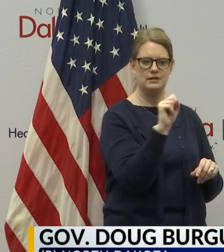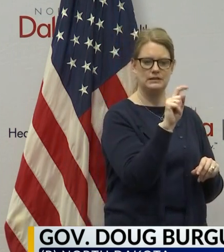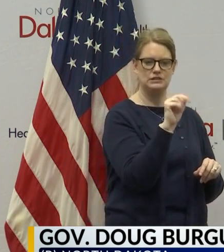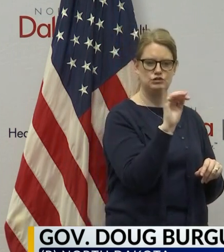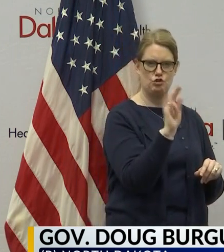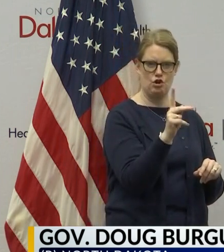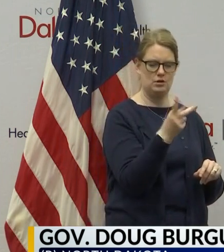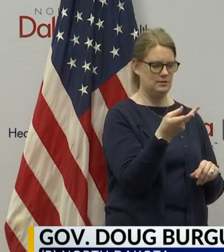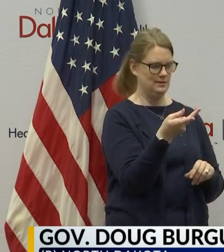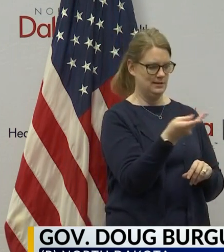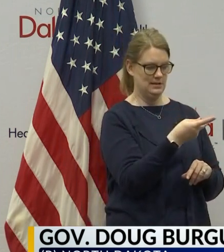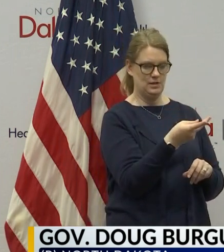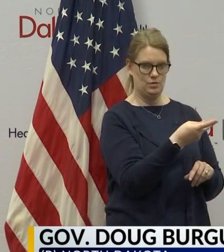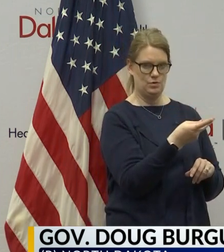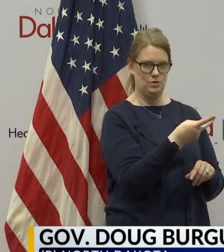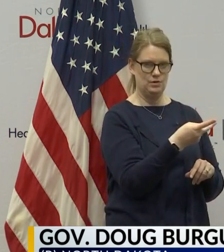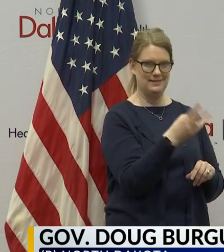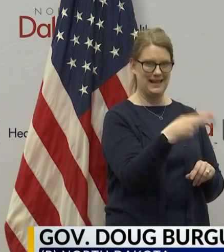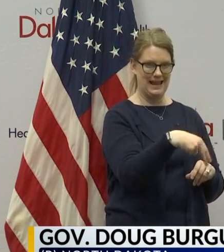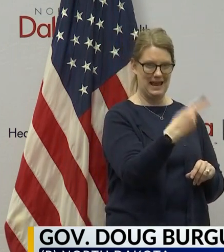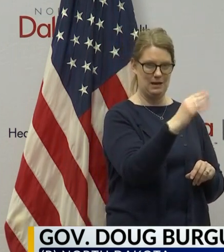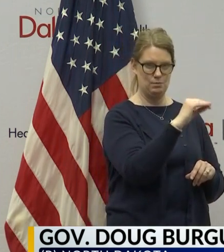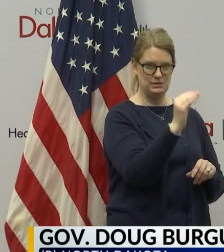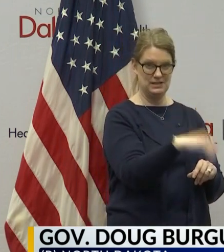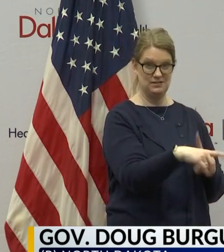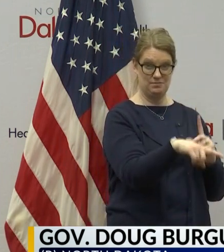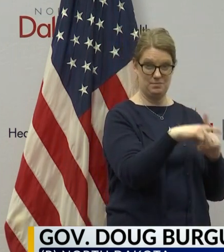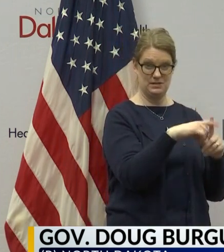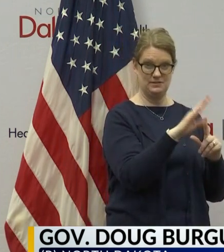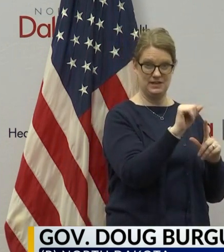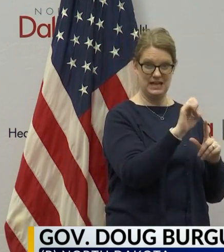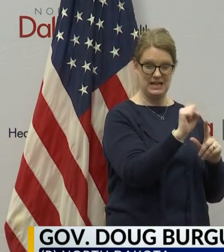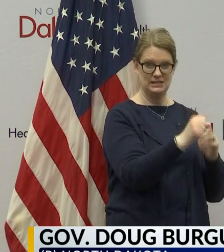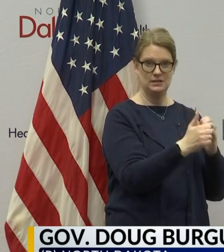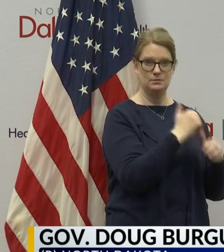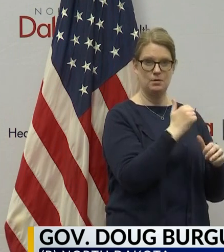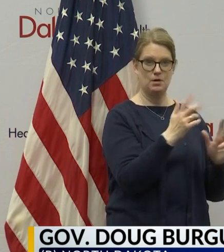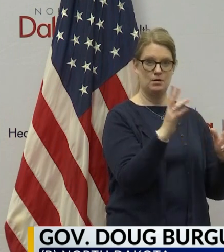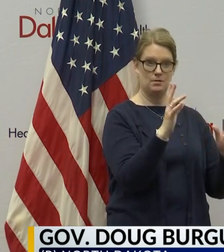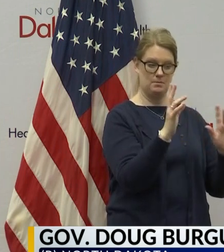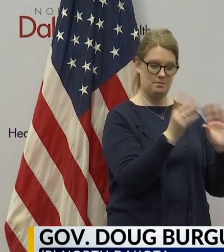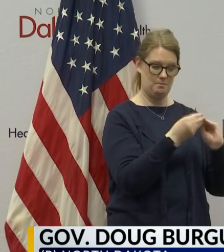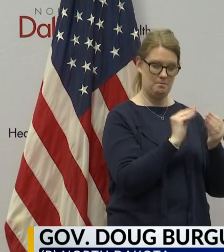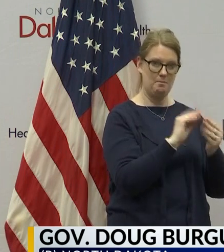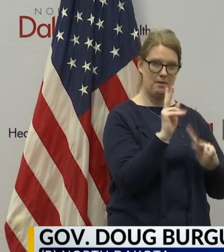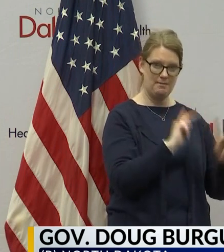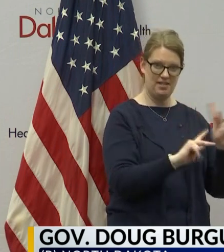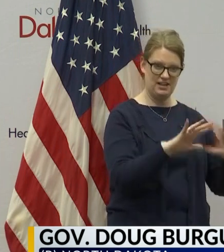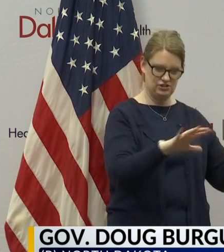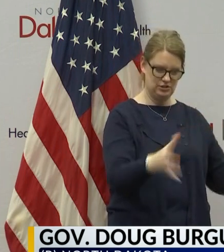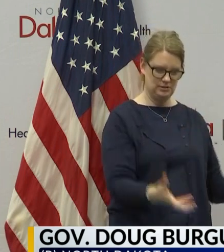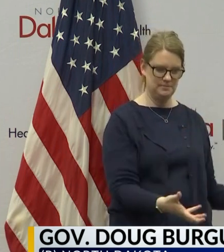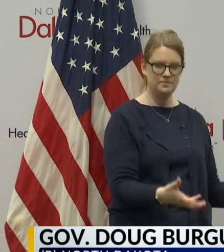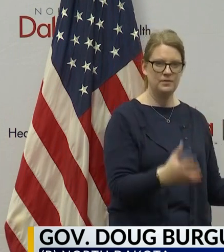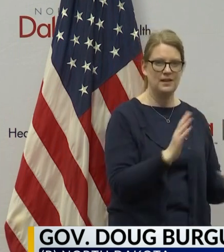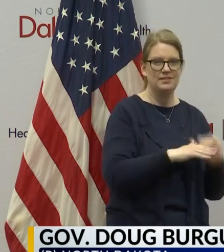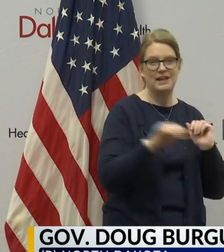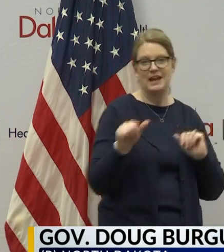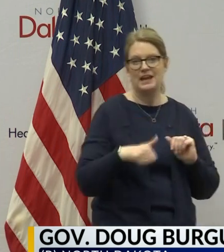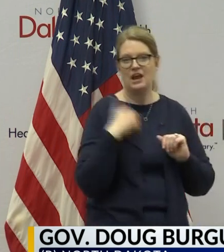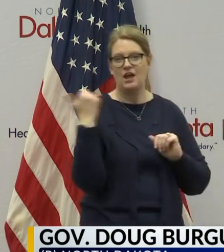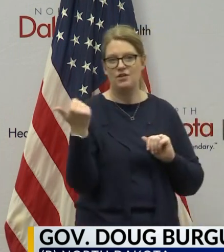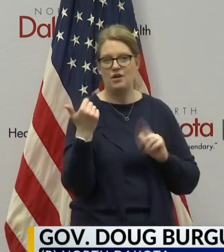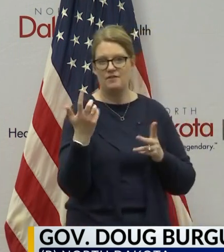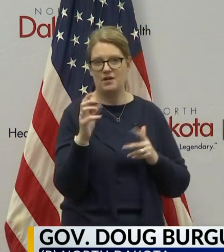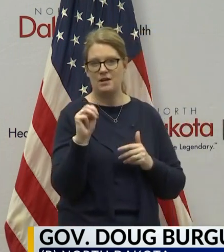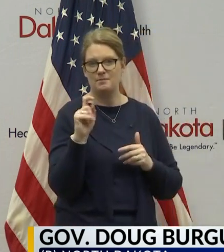counties that actually have got a higher percentage of positive cases per population than even any of our other metro areas.